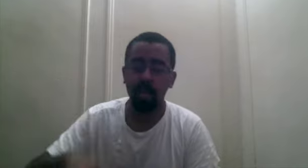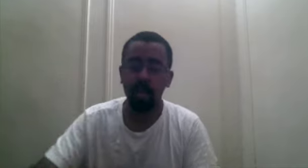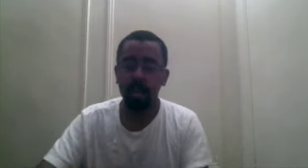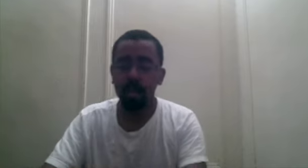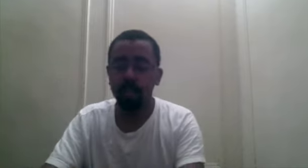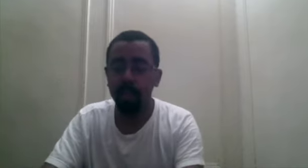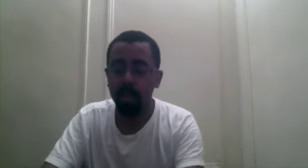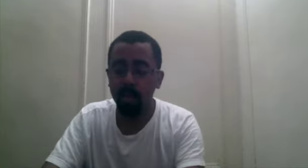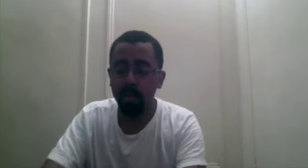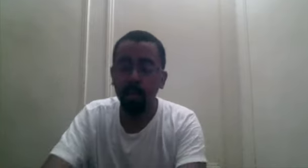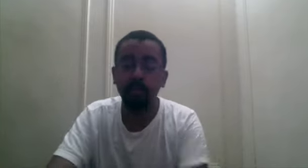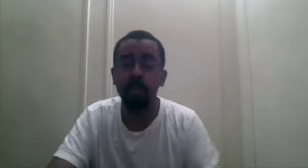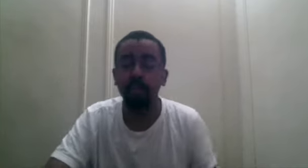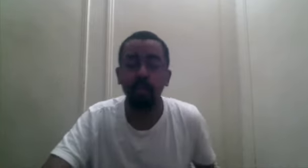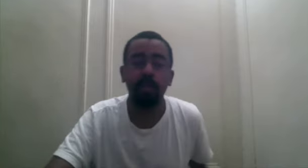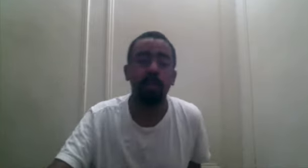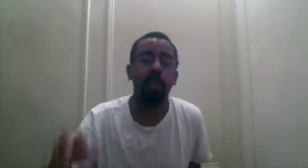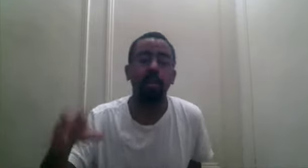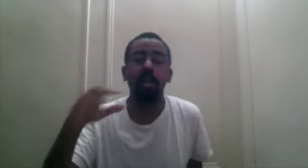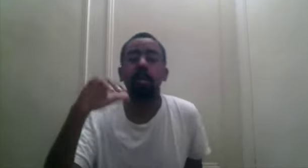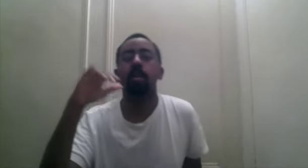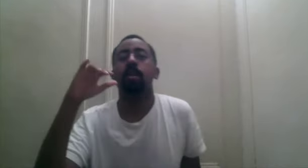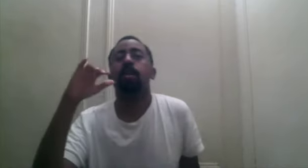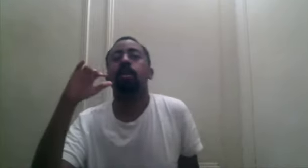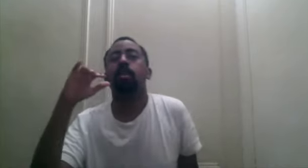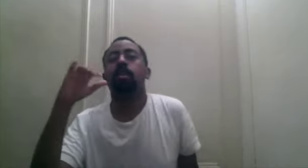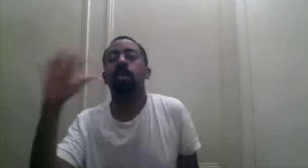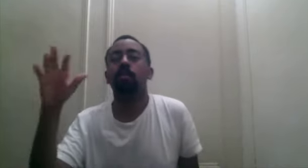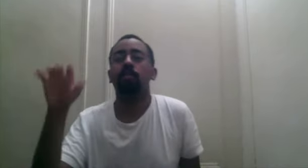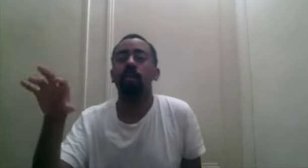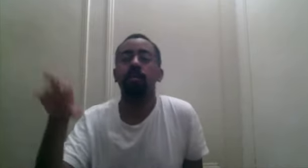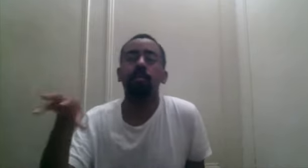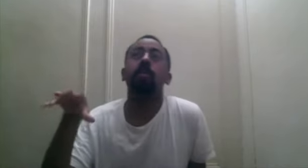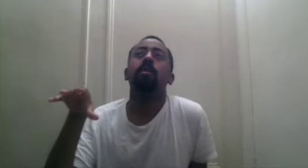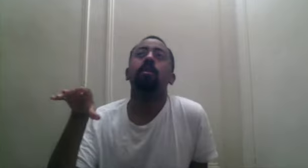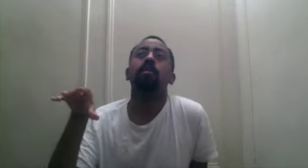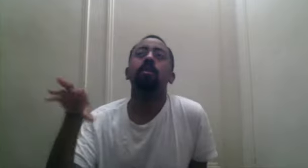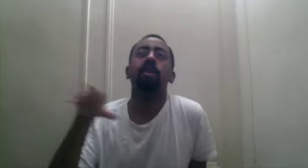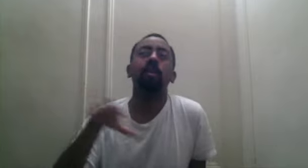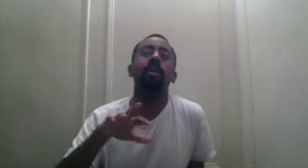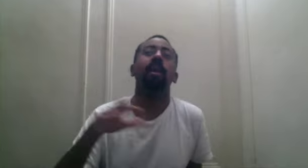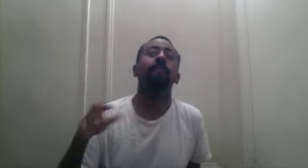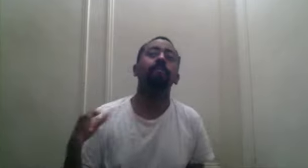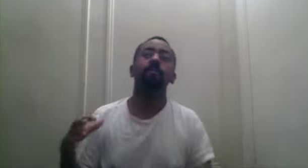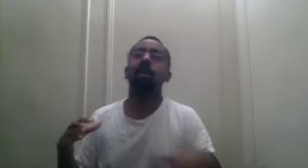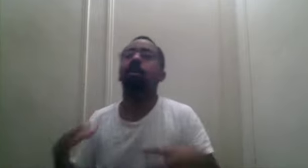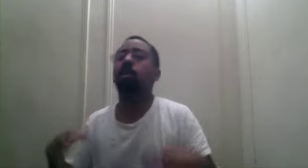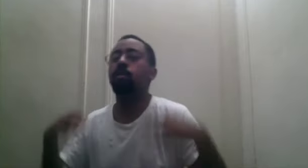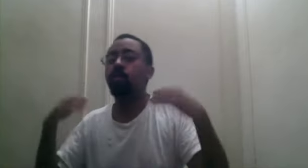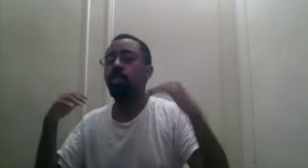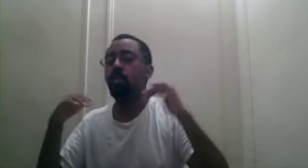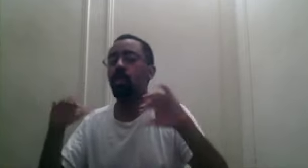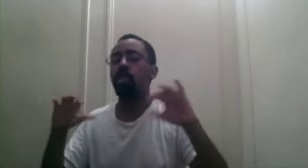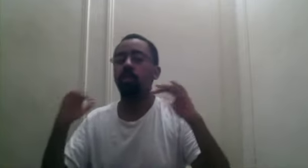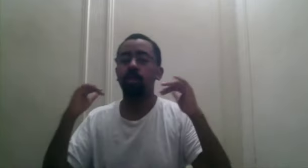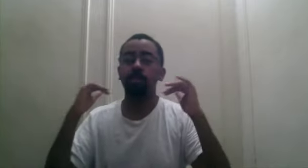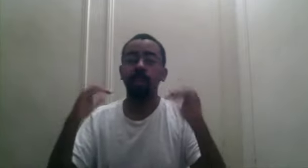but the people of Dressrosa are like King Riku. We don't care what happens from now on. We just want you to make